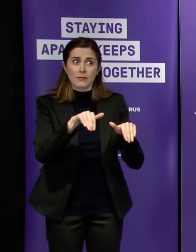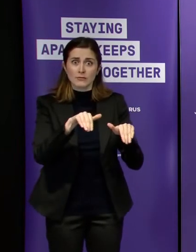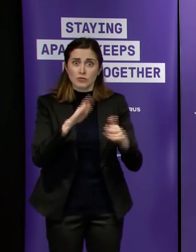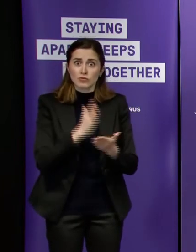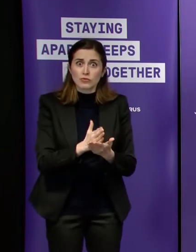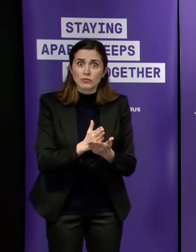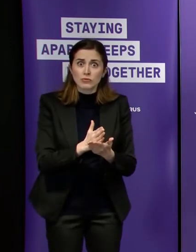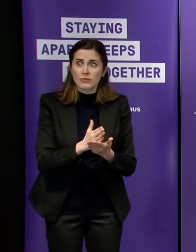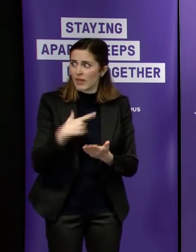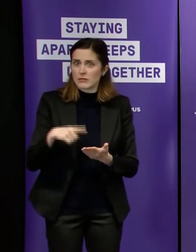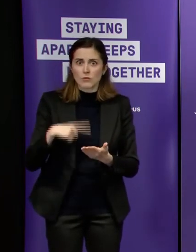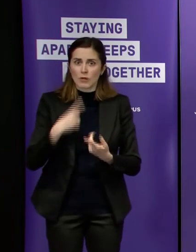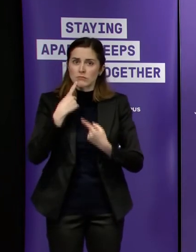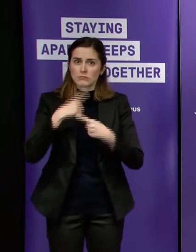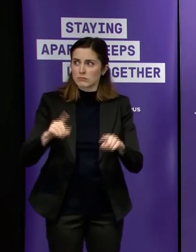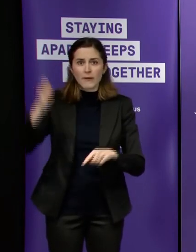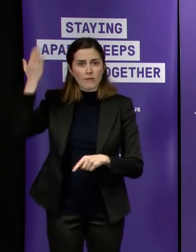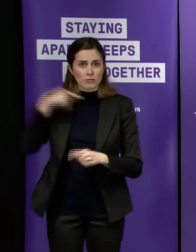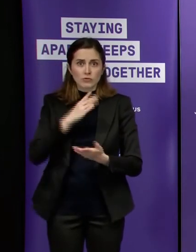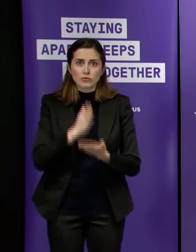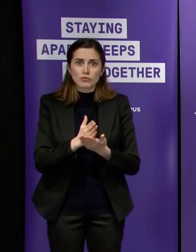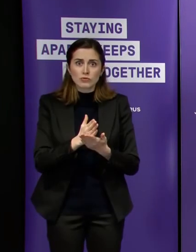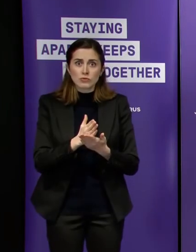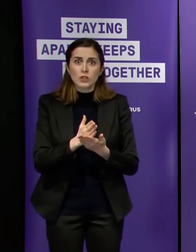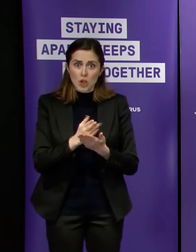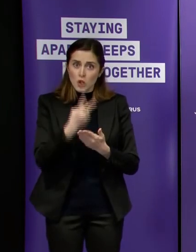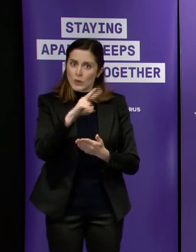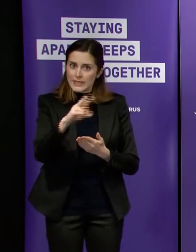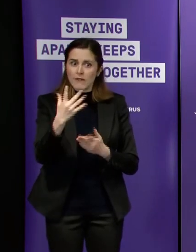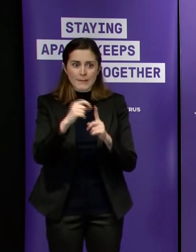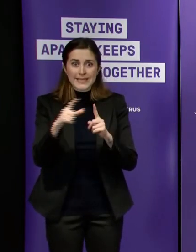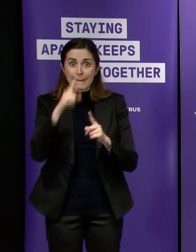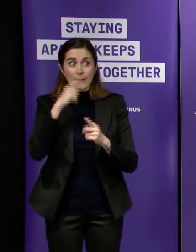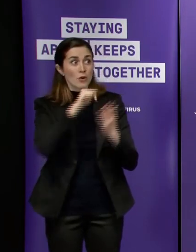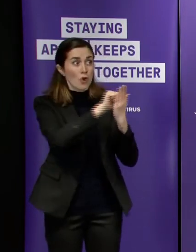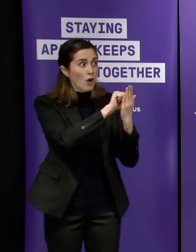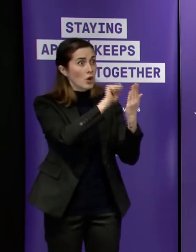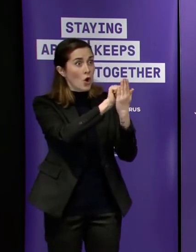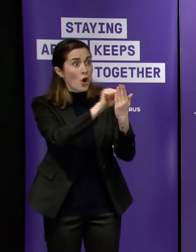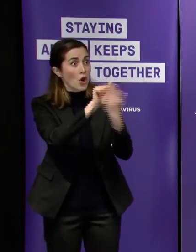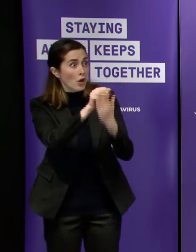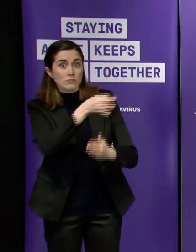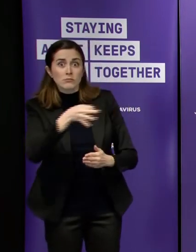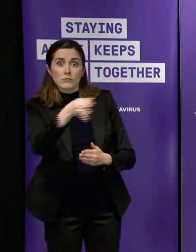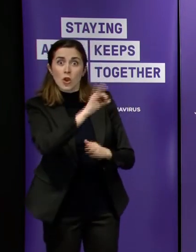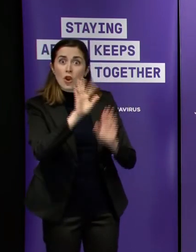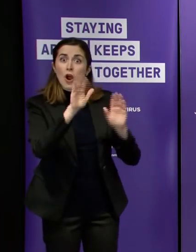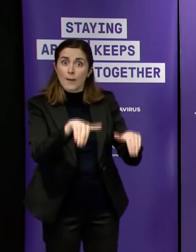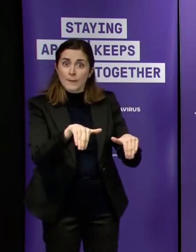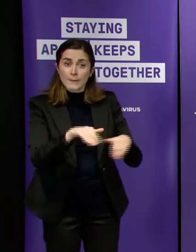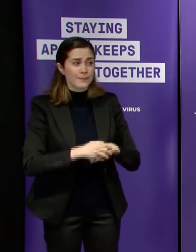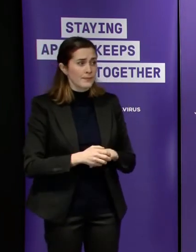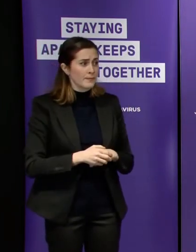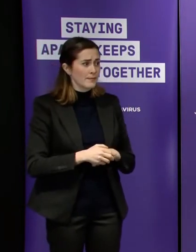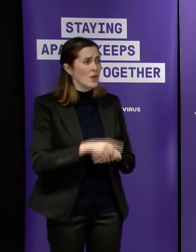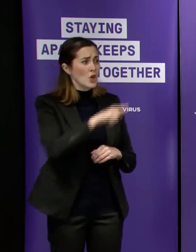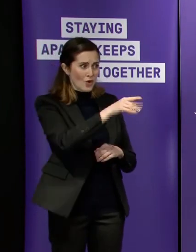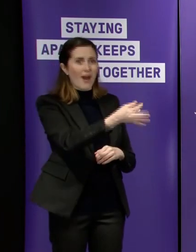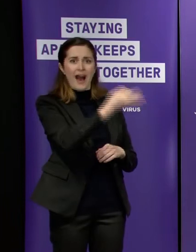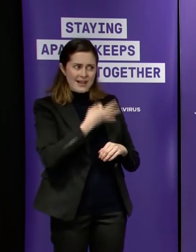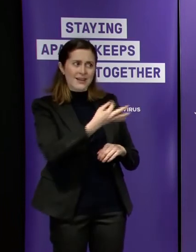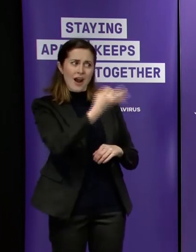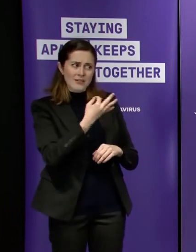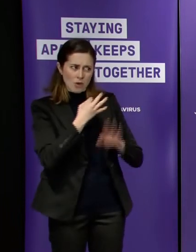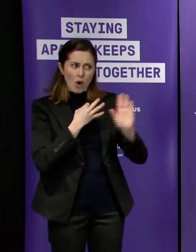that's why i said that that that's a fact and that's exactly why i made that made that point at the same time though you've know you've you've asked a number of